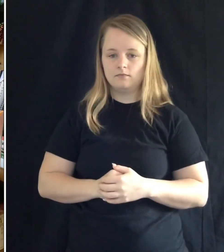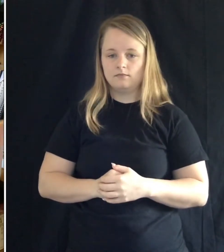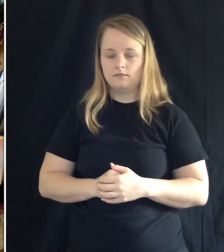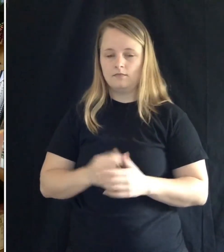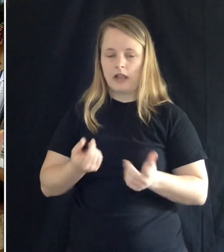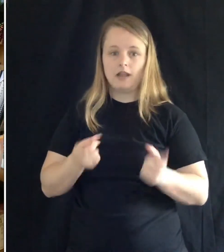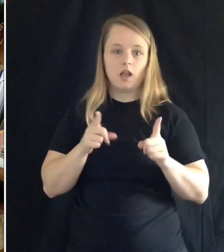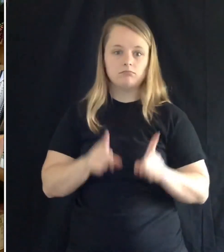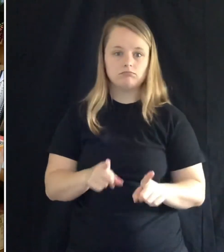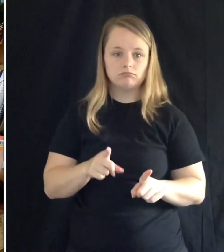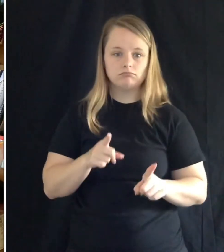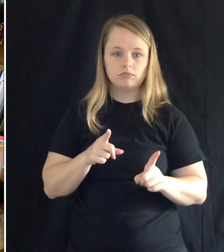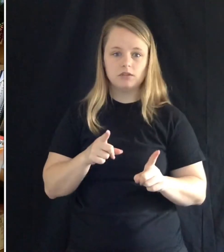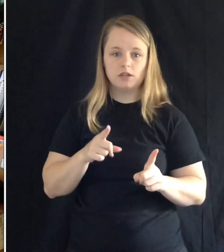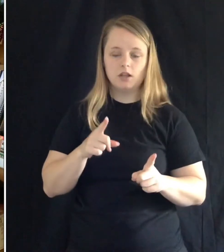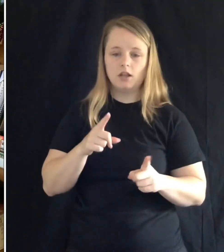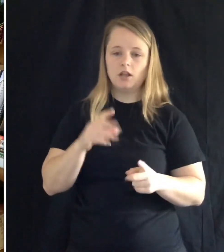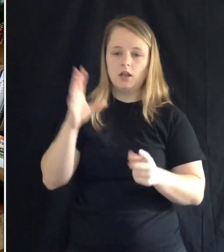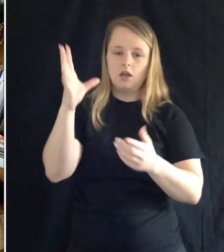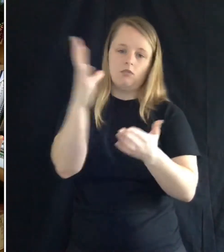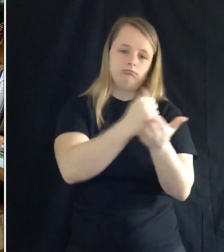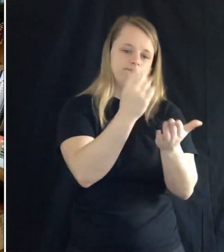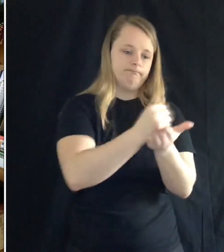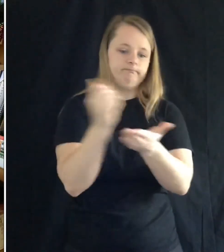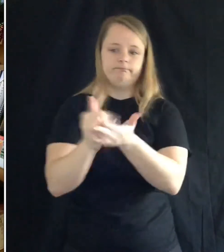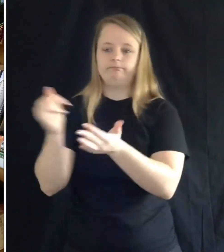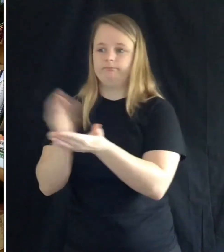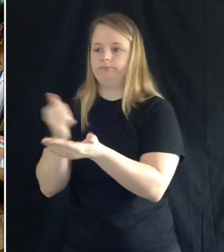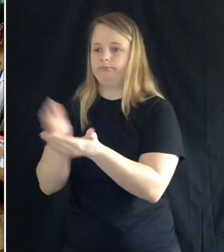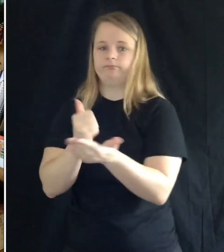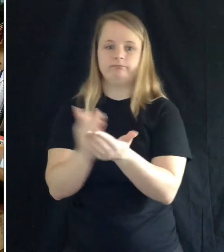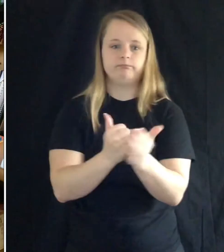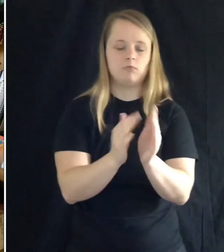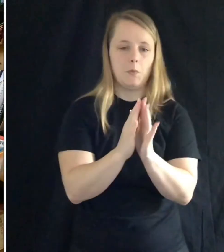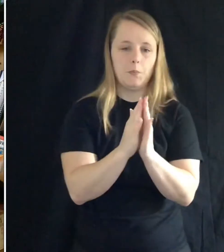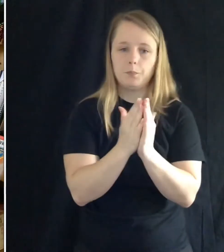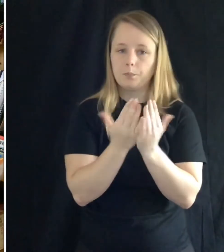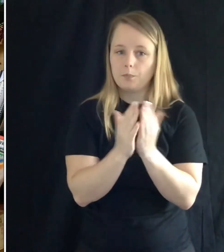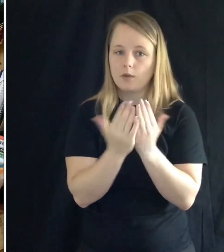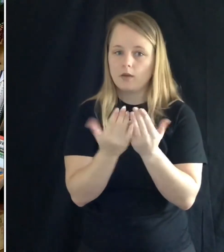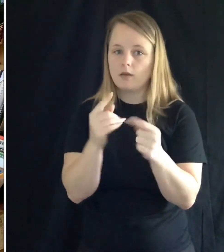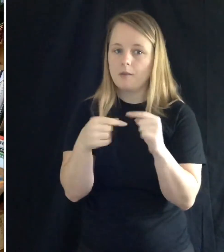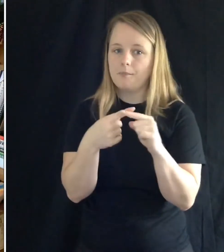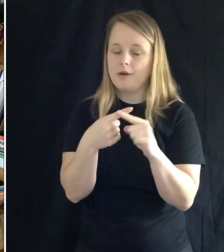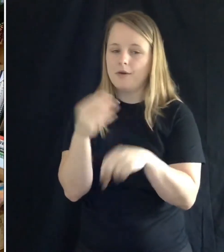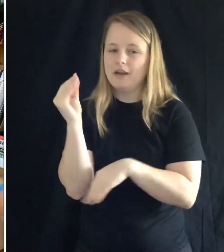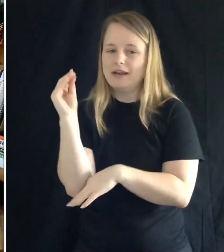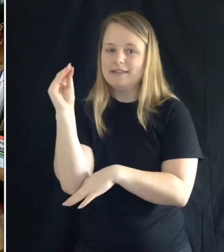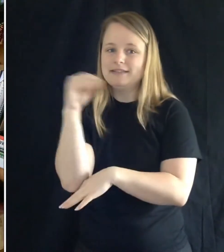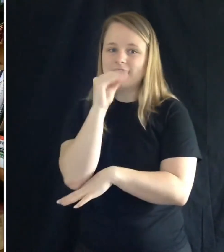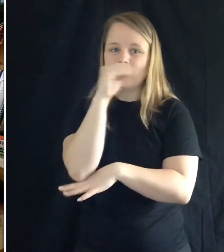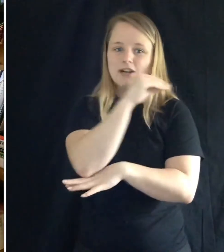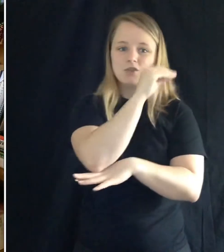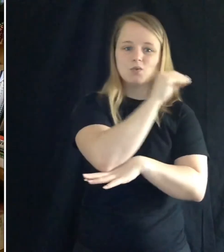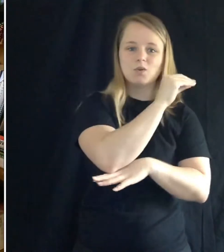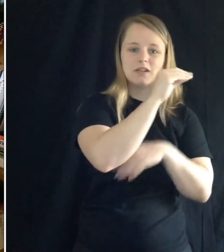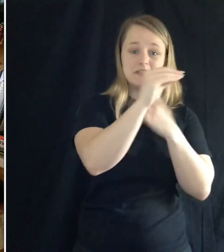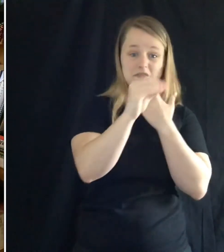Then he picked out lots of books about dinosaurs, especially his favorite, T-Rex.